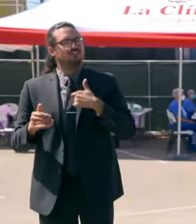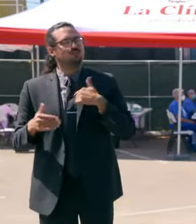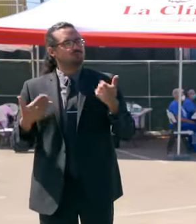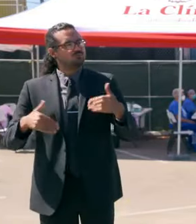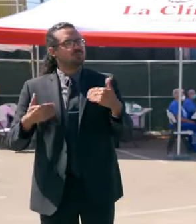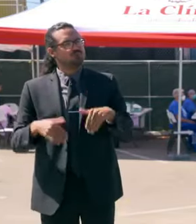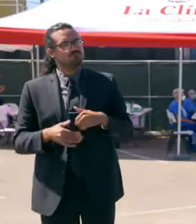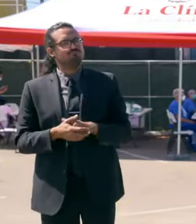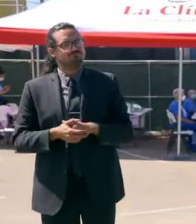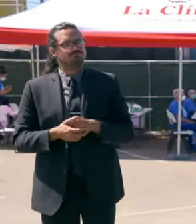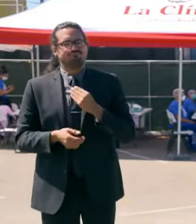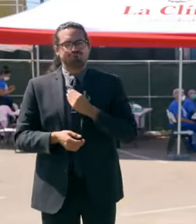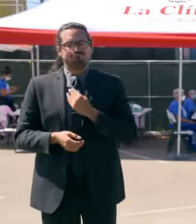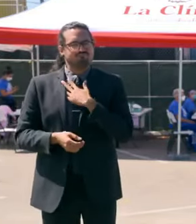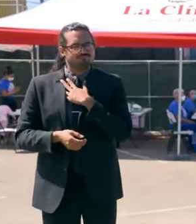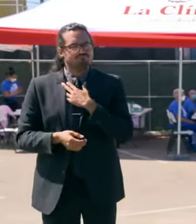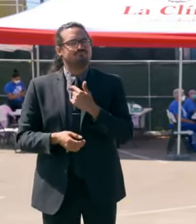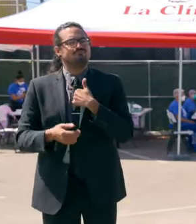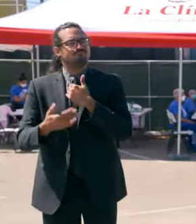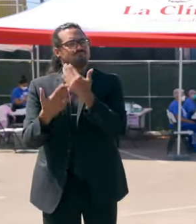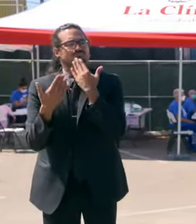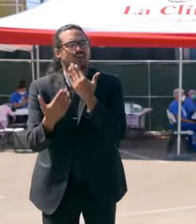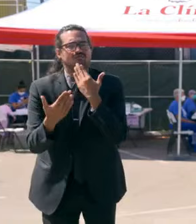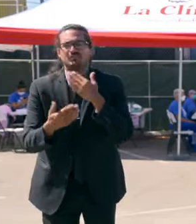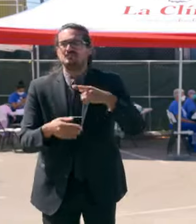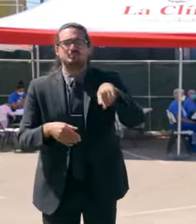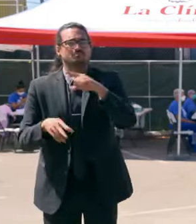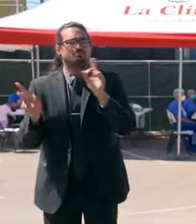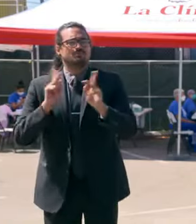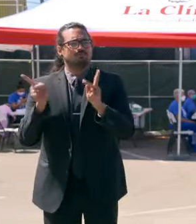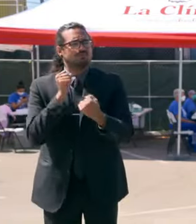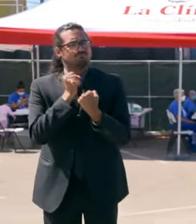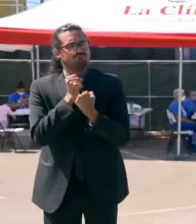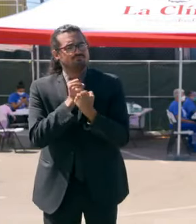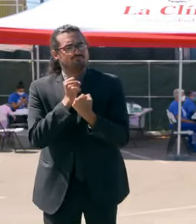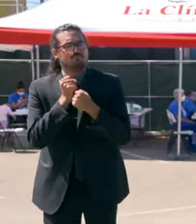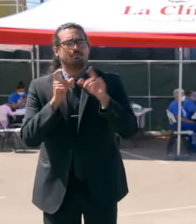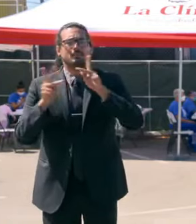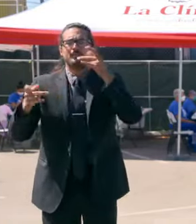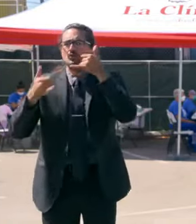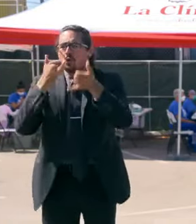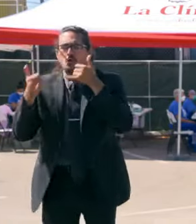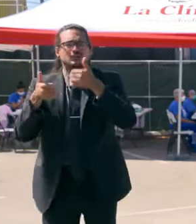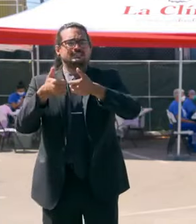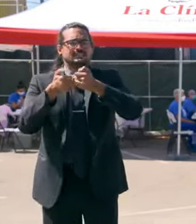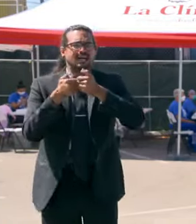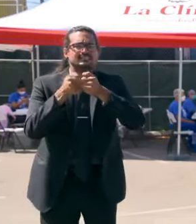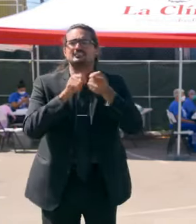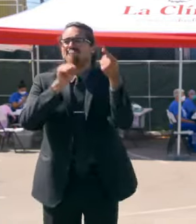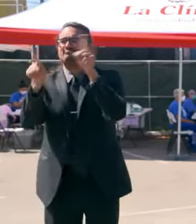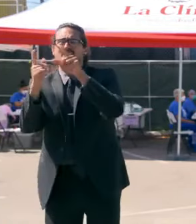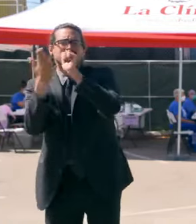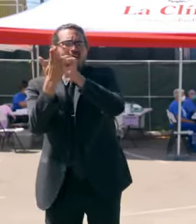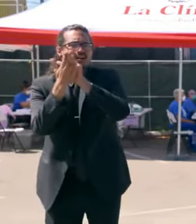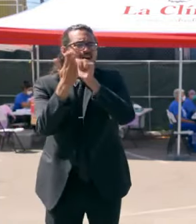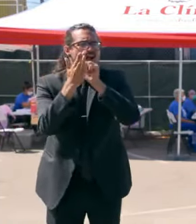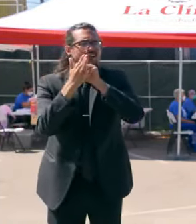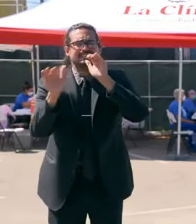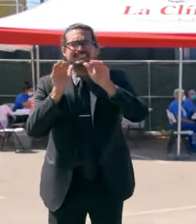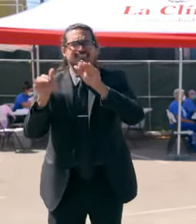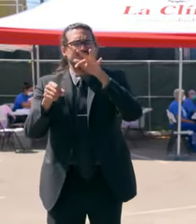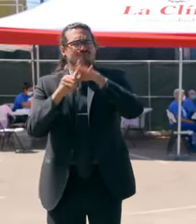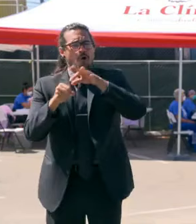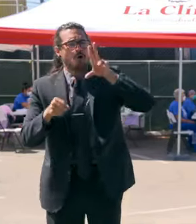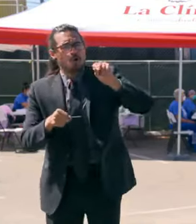enthusiastic engagement, people phone texting, phone banking, knocking on doors at an unprecedented level in